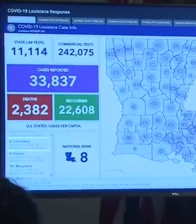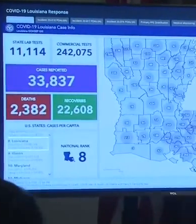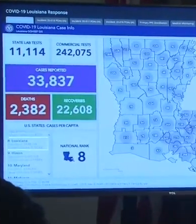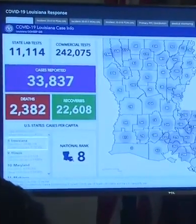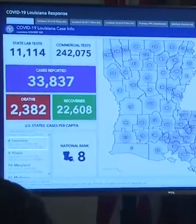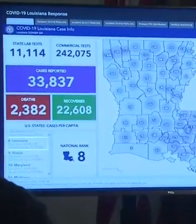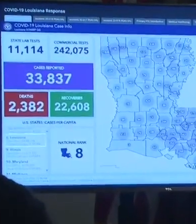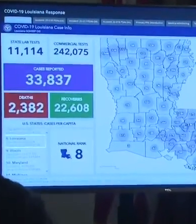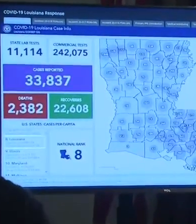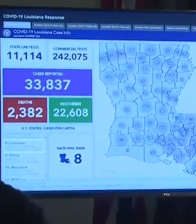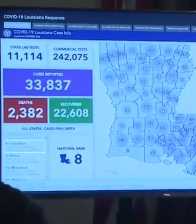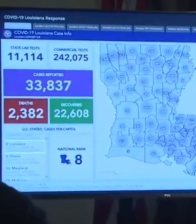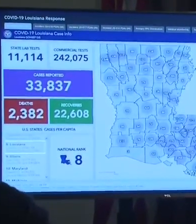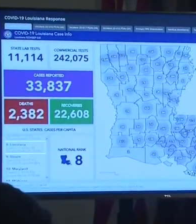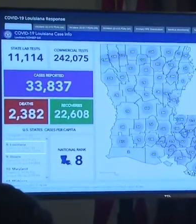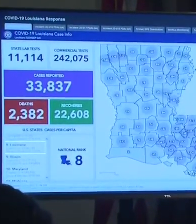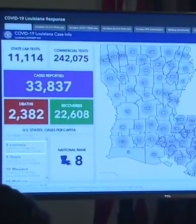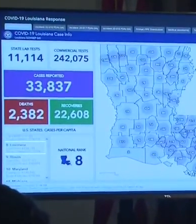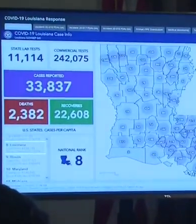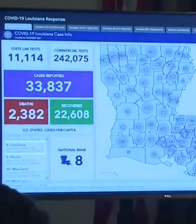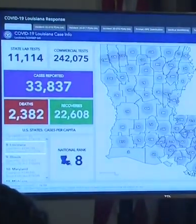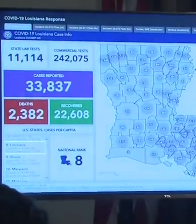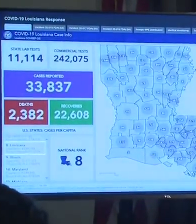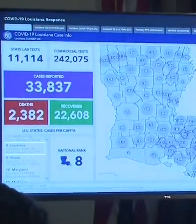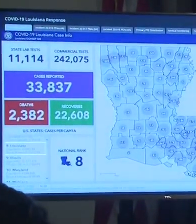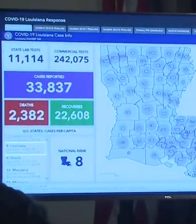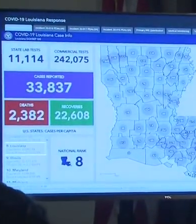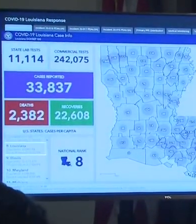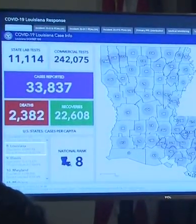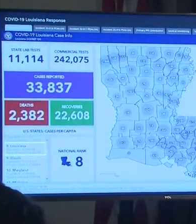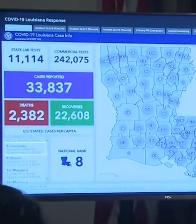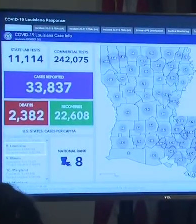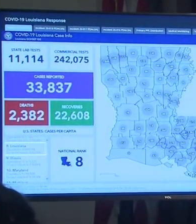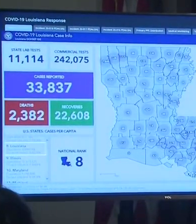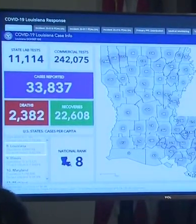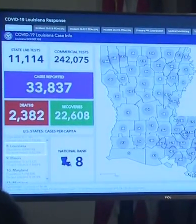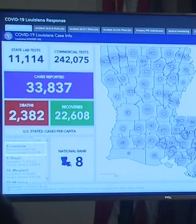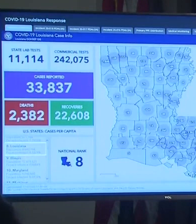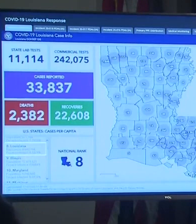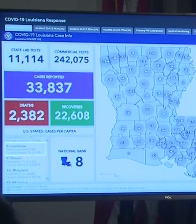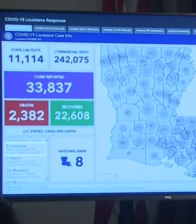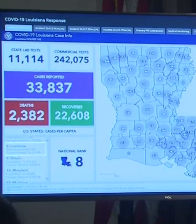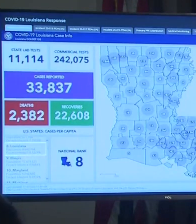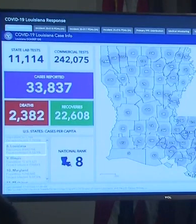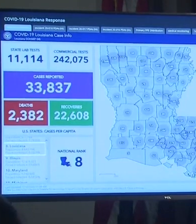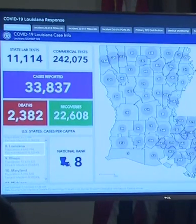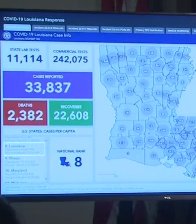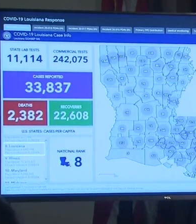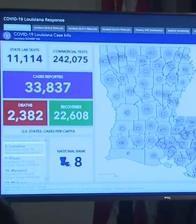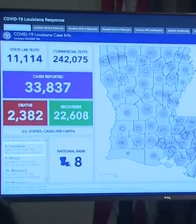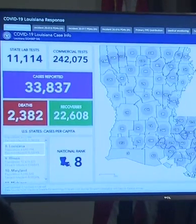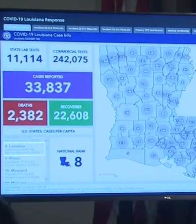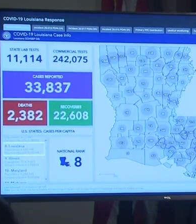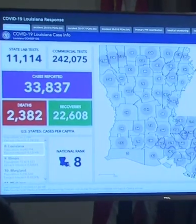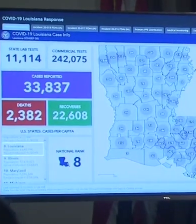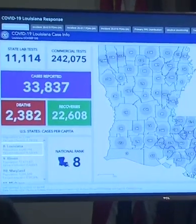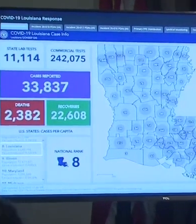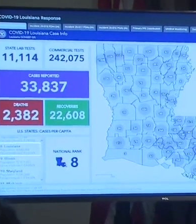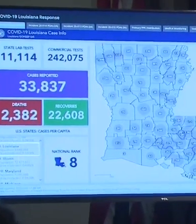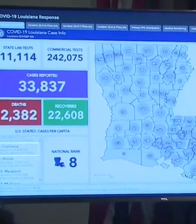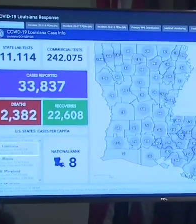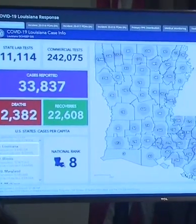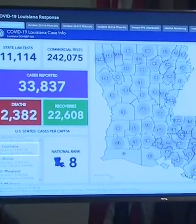While we're on the subject of testing I really do want to recognize our state public health lab. They've been doing